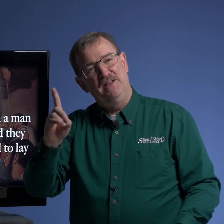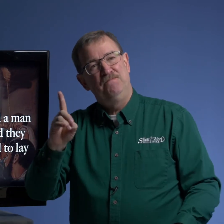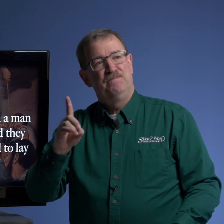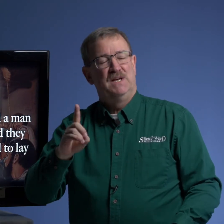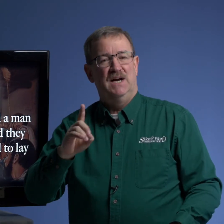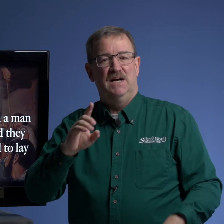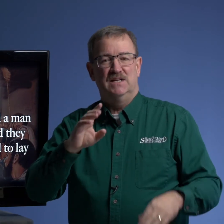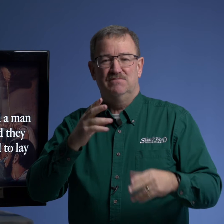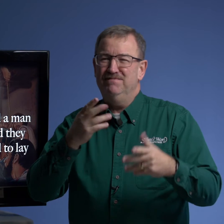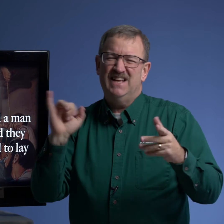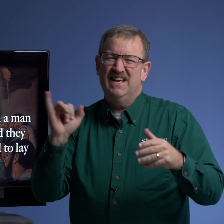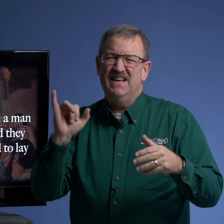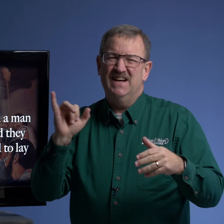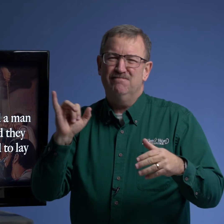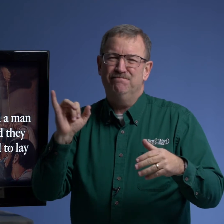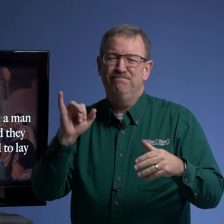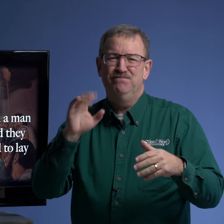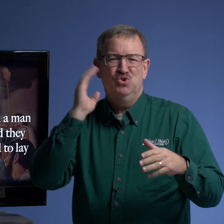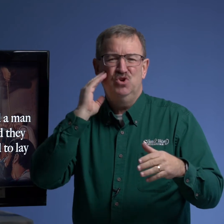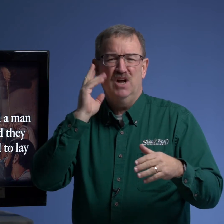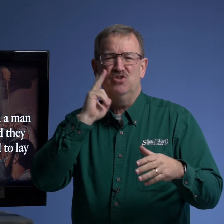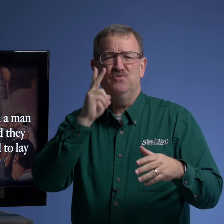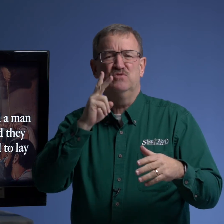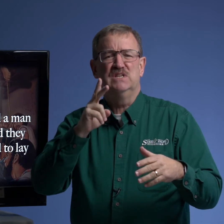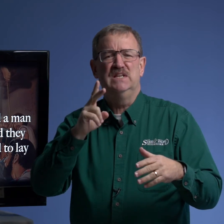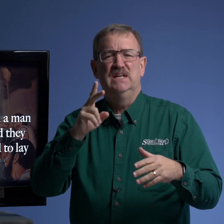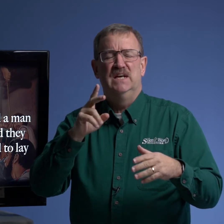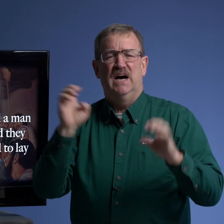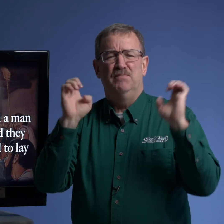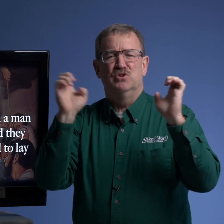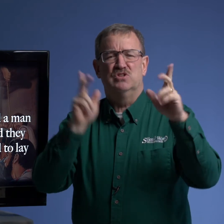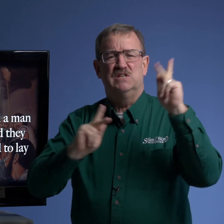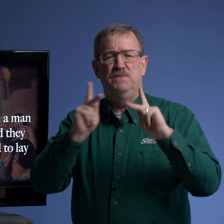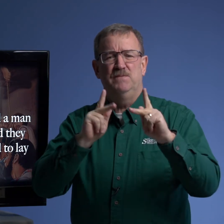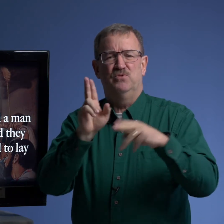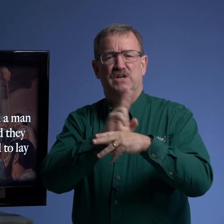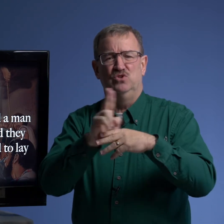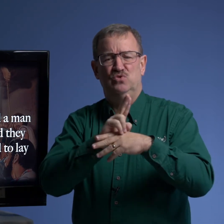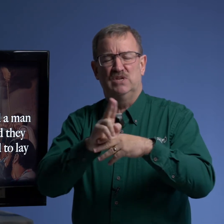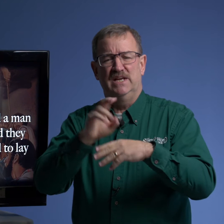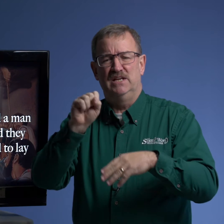uh it's like a um you know i don't know if you've seen emergency people that use a